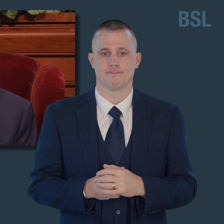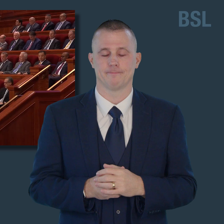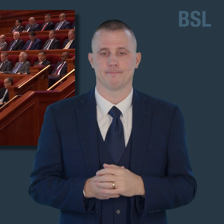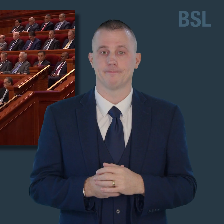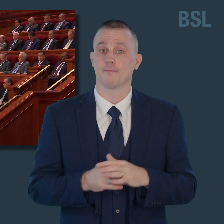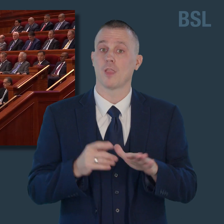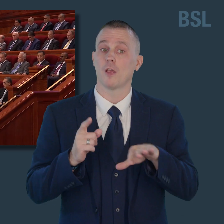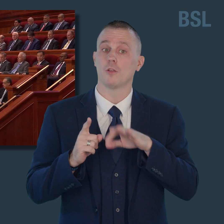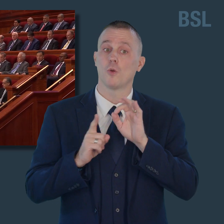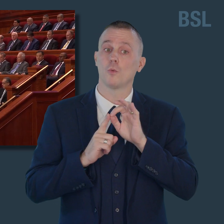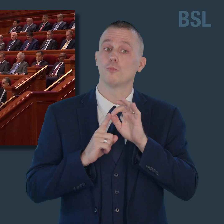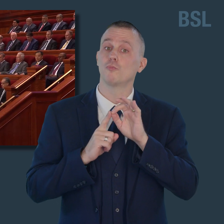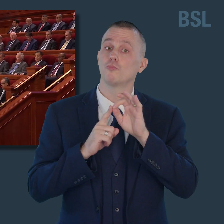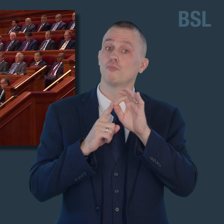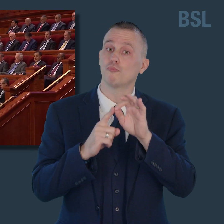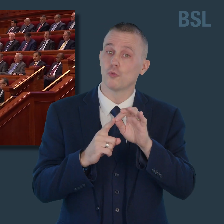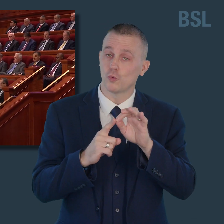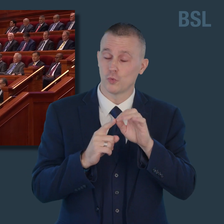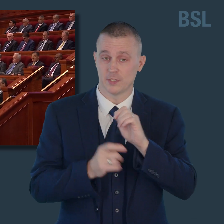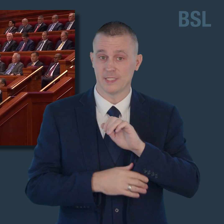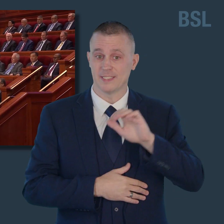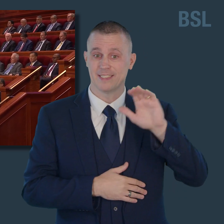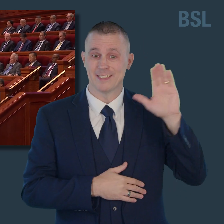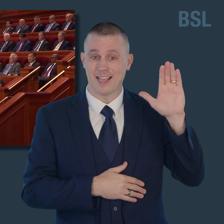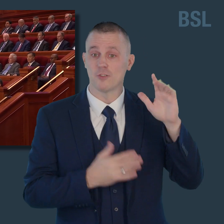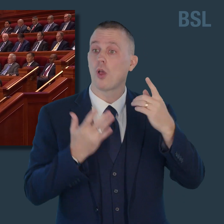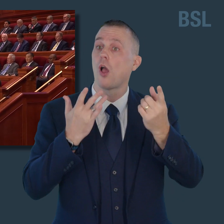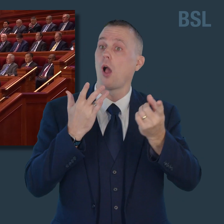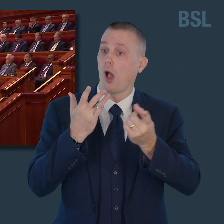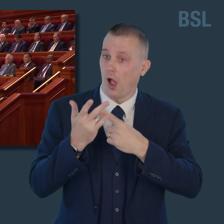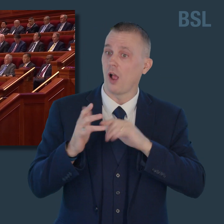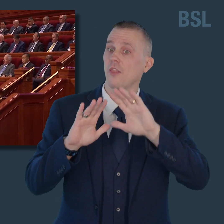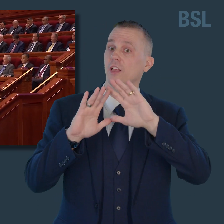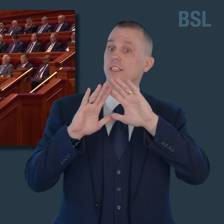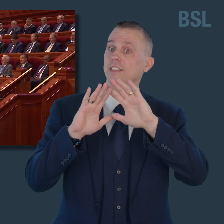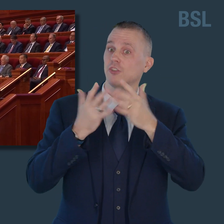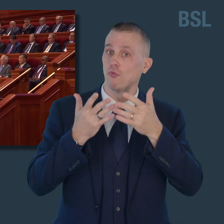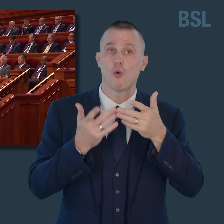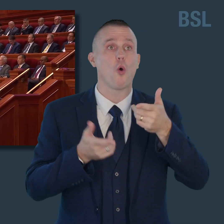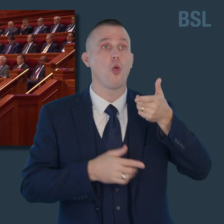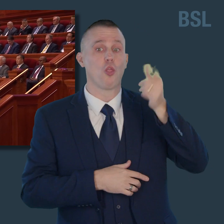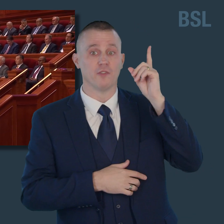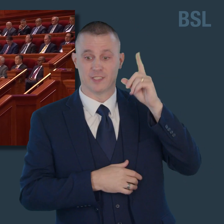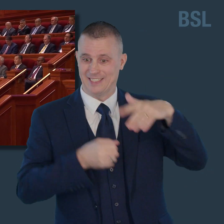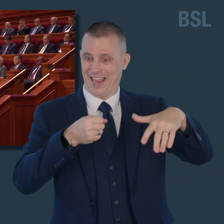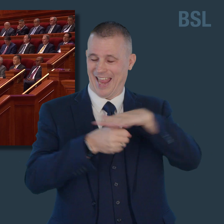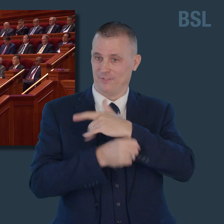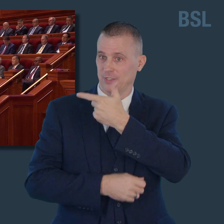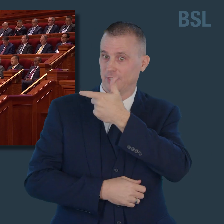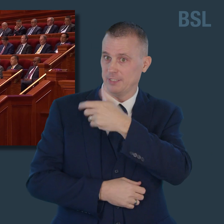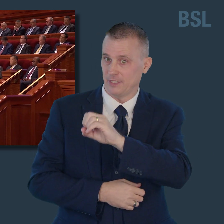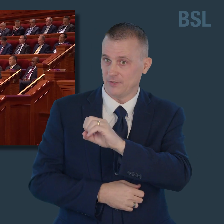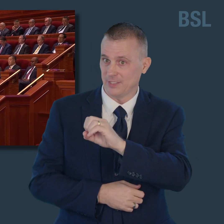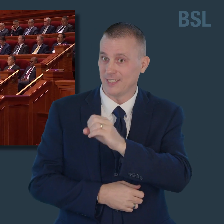General Authorities, Area Seventies, and General Officers as presently